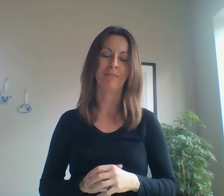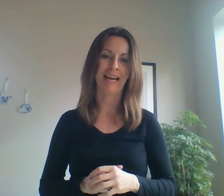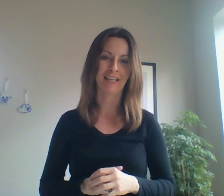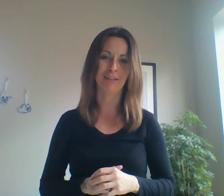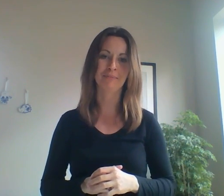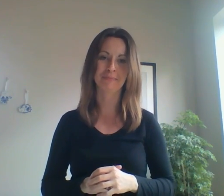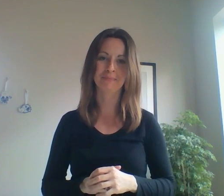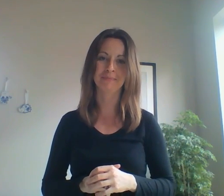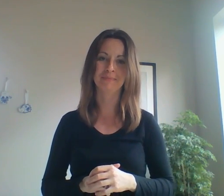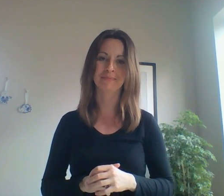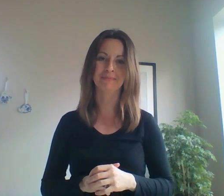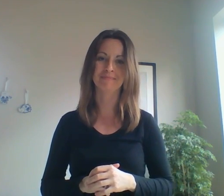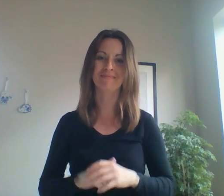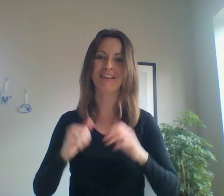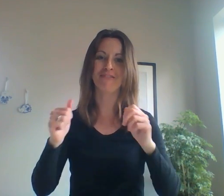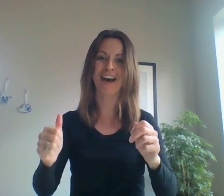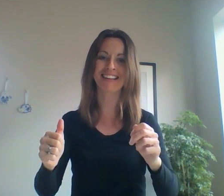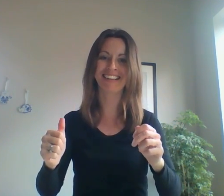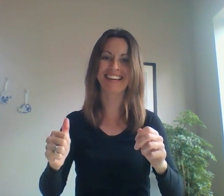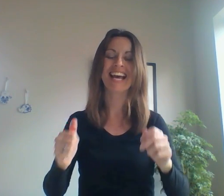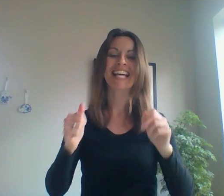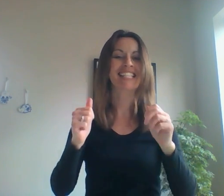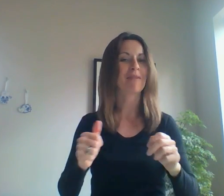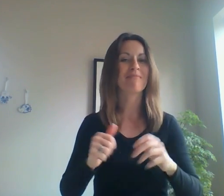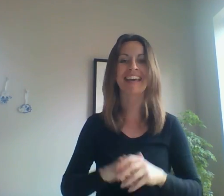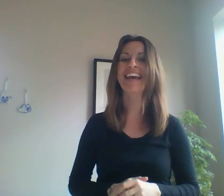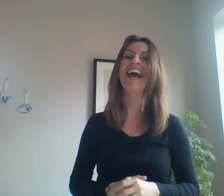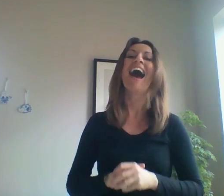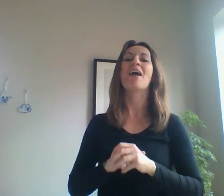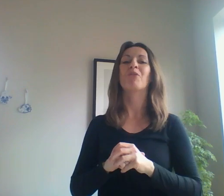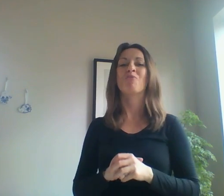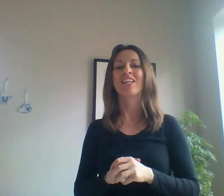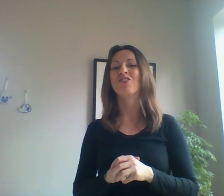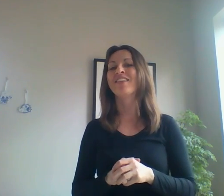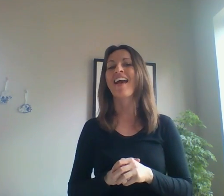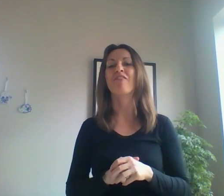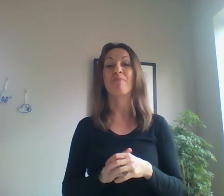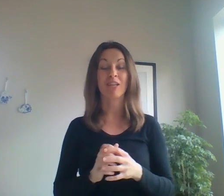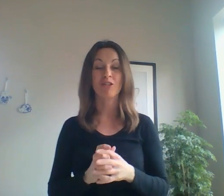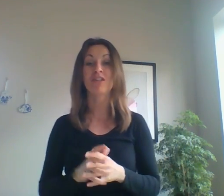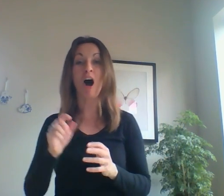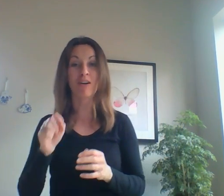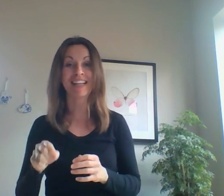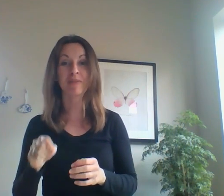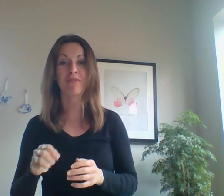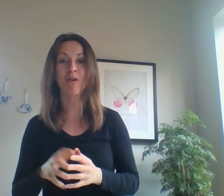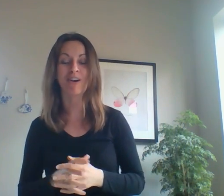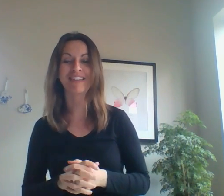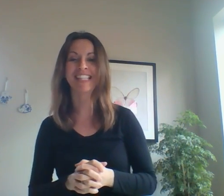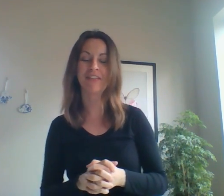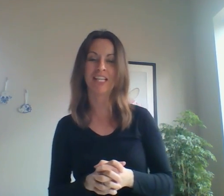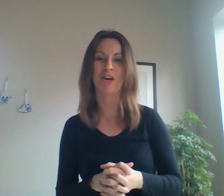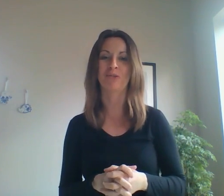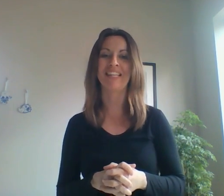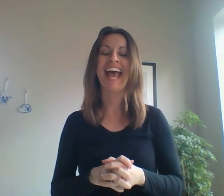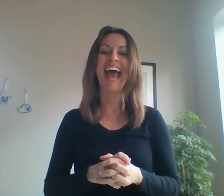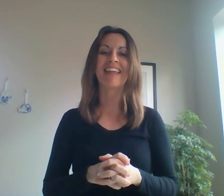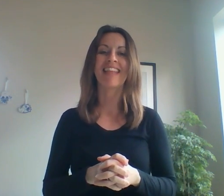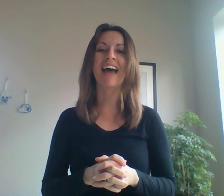later. Finally, something I want to mention that I have mentioned already before on these videos. And that